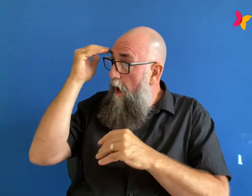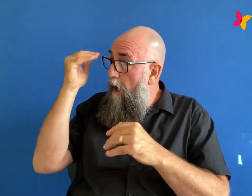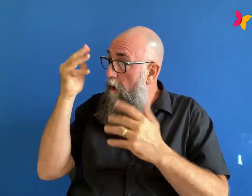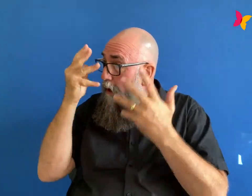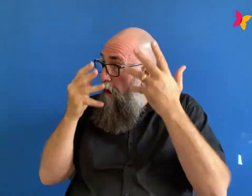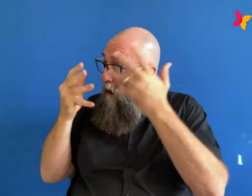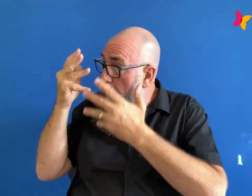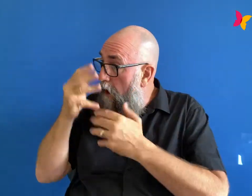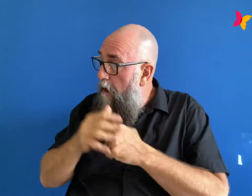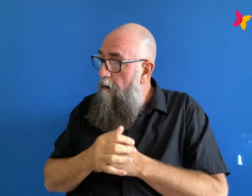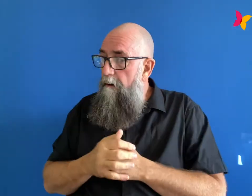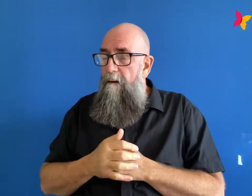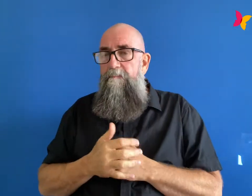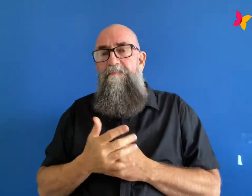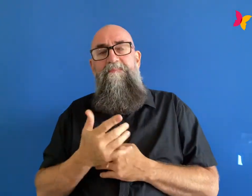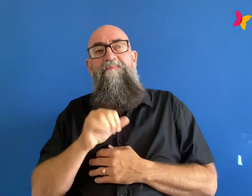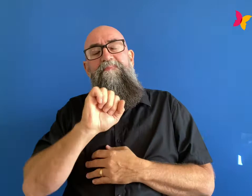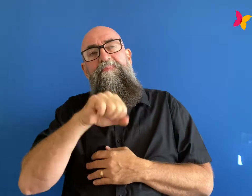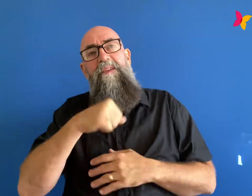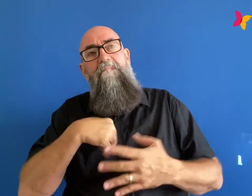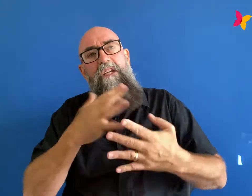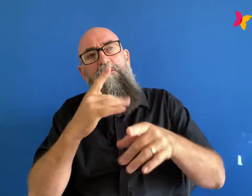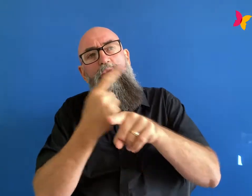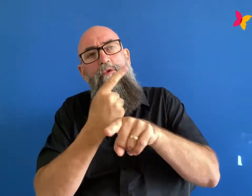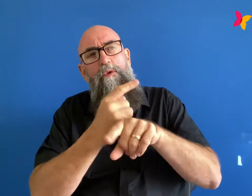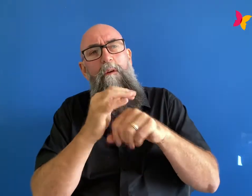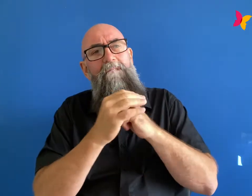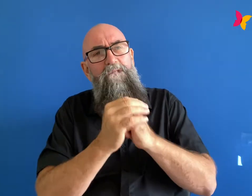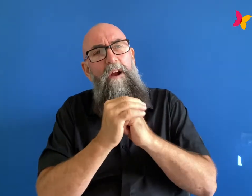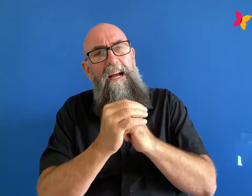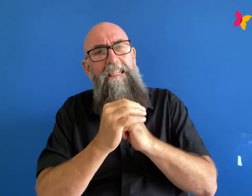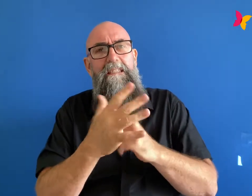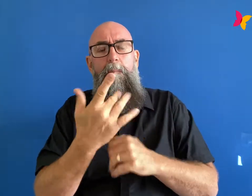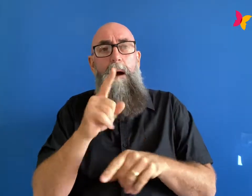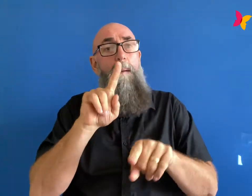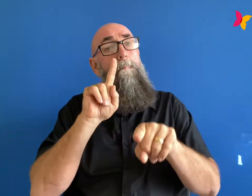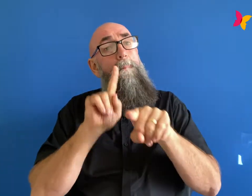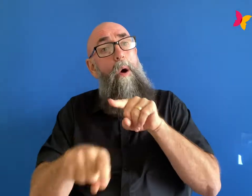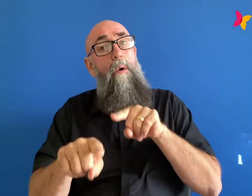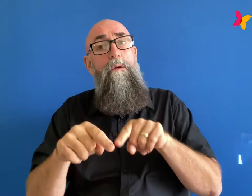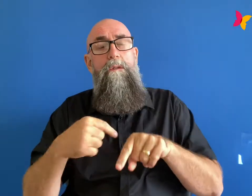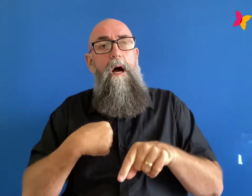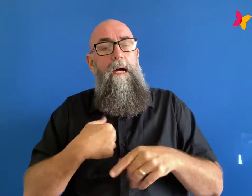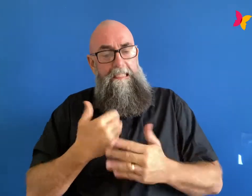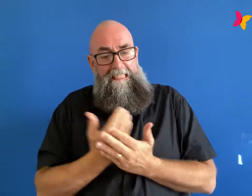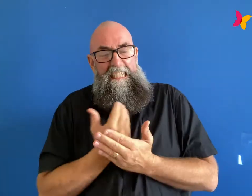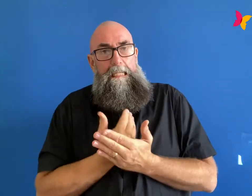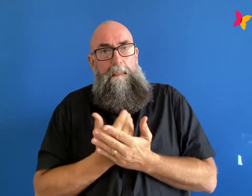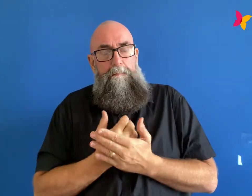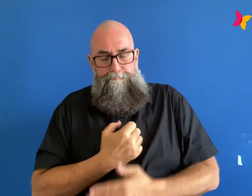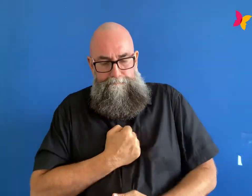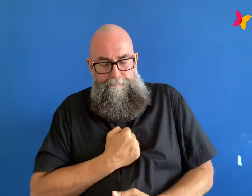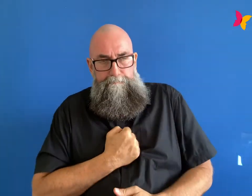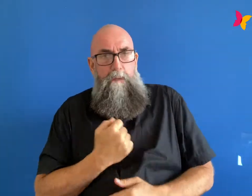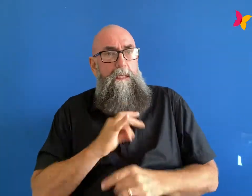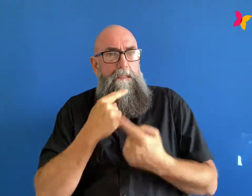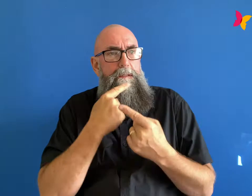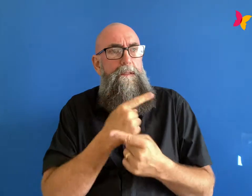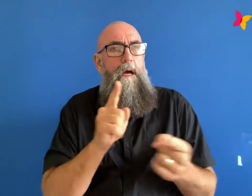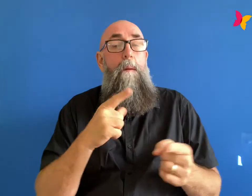to a friend a bit but mostly i just kind of kept it in because having been called a drama queen i was like if i say anything then i'm i'm a